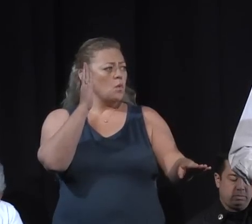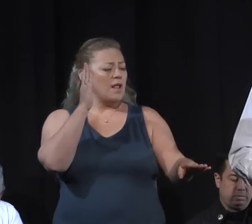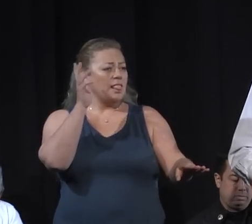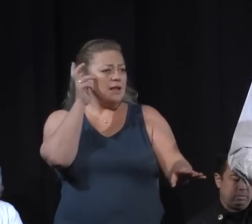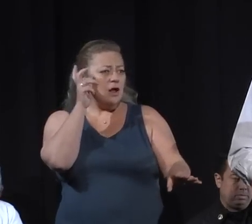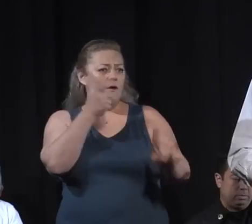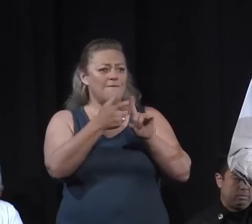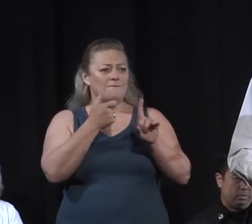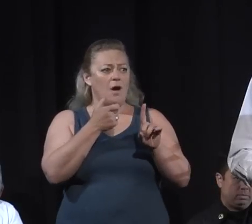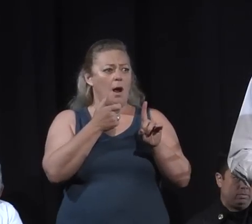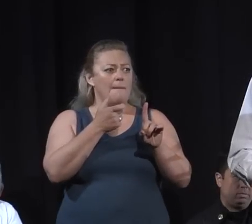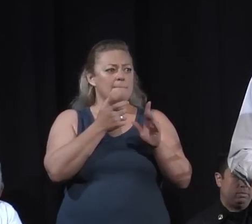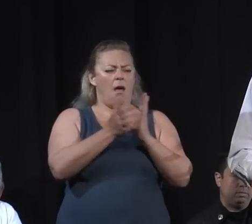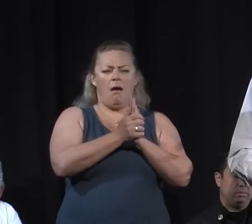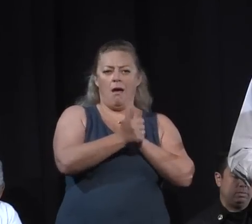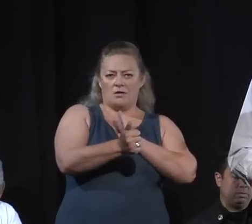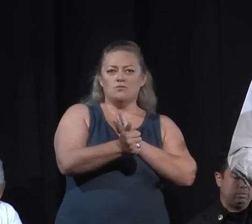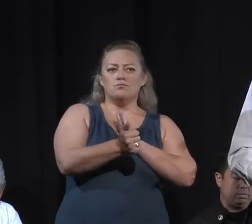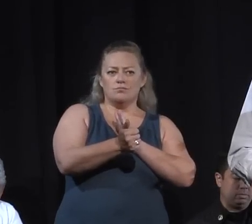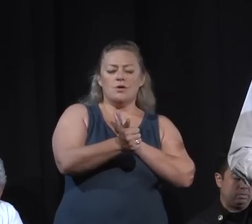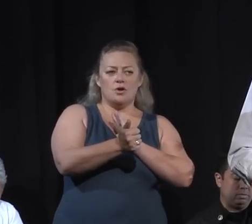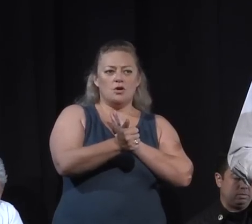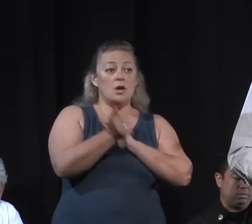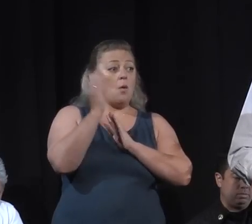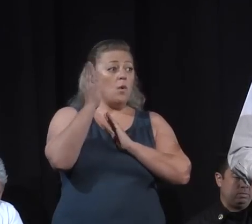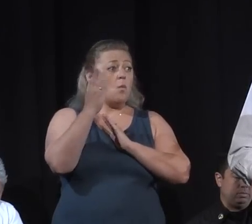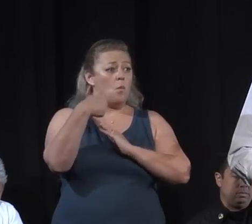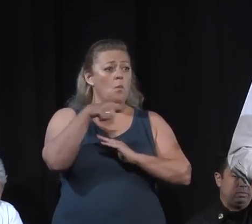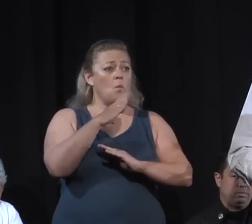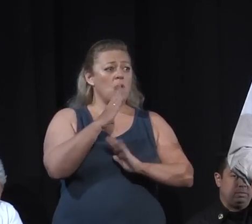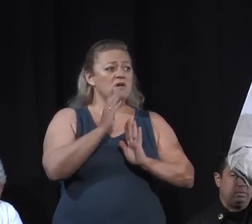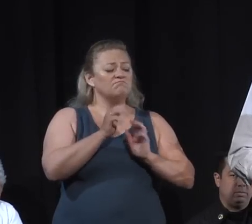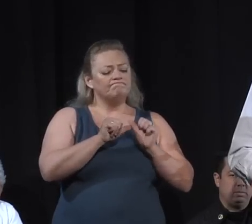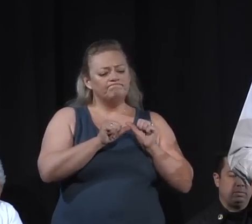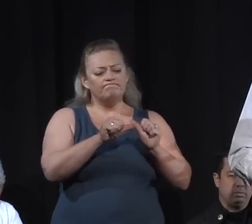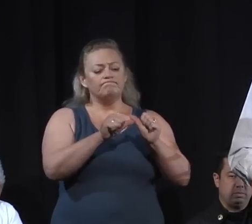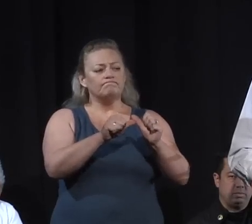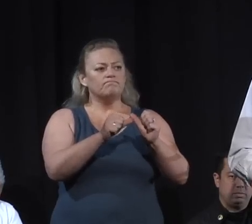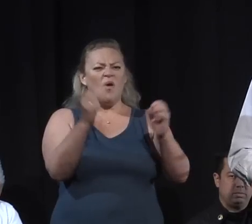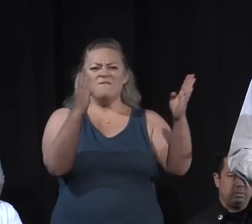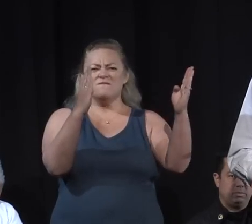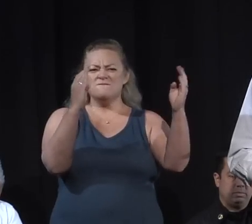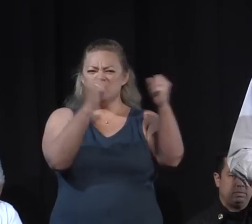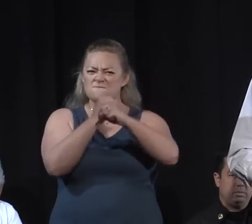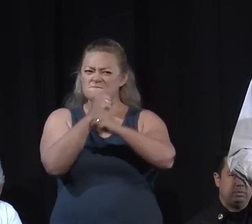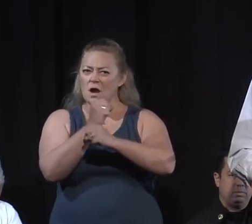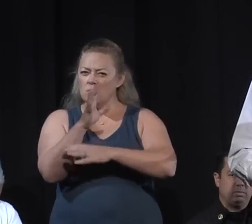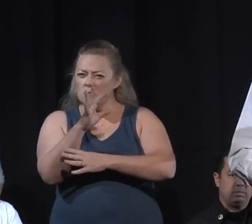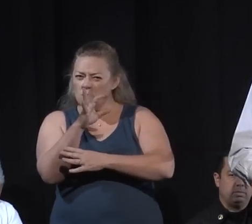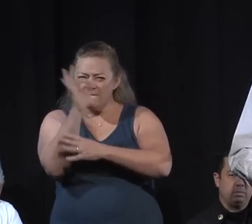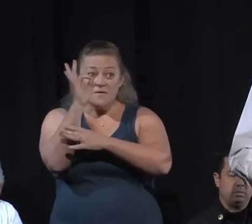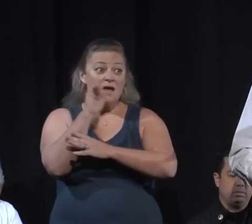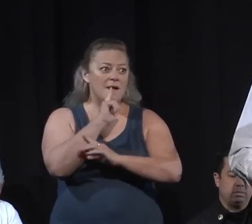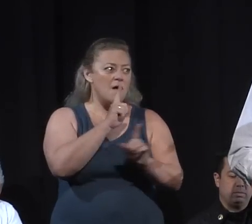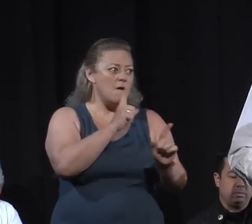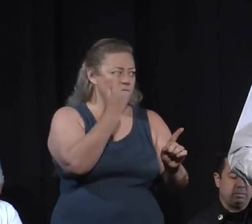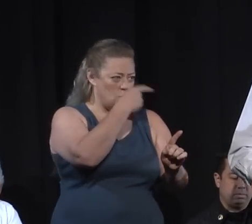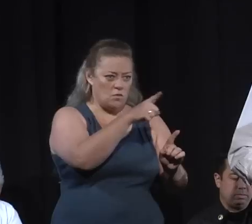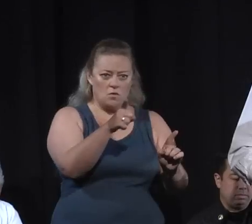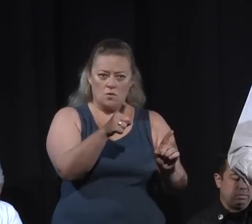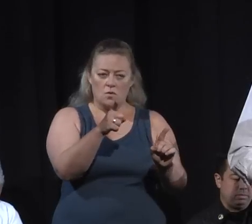I are finished. And we will continue to try to fight to find answers for you as quickly as we can.